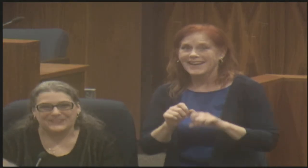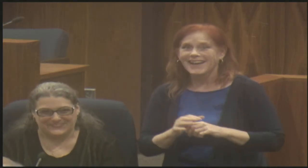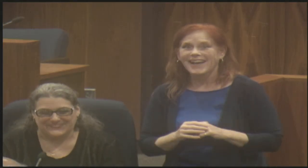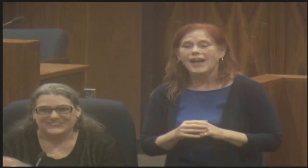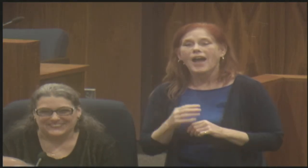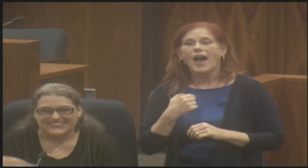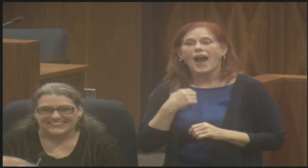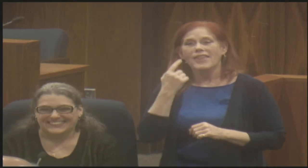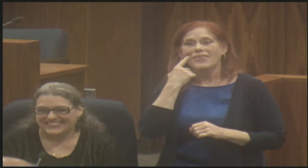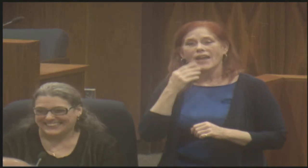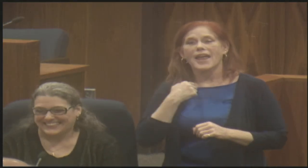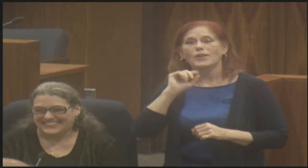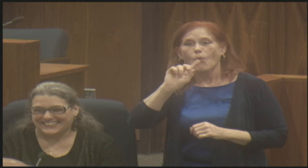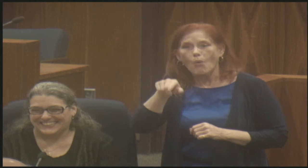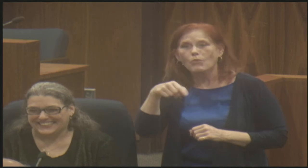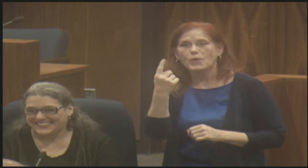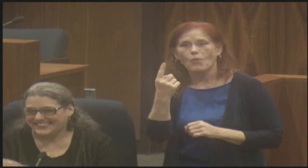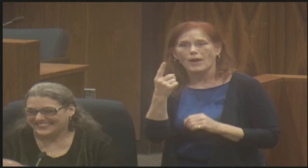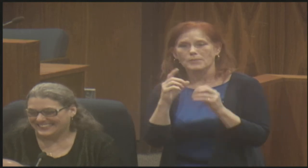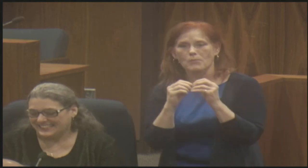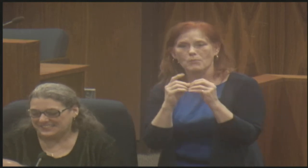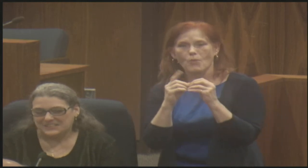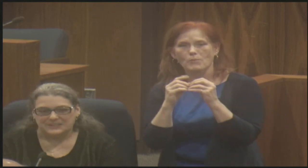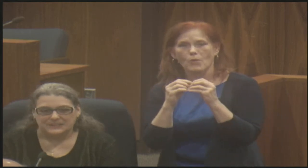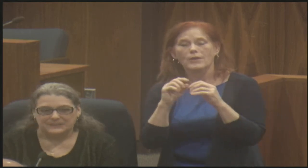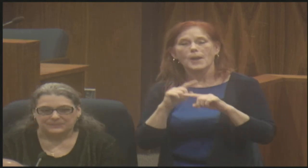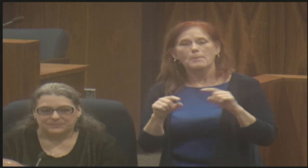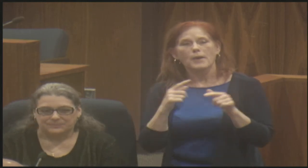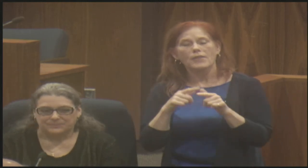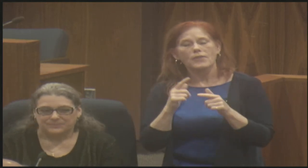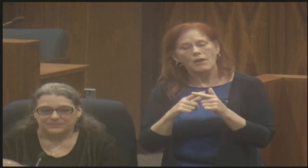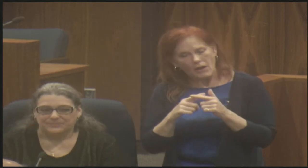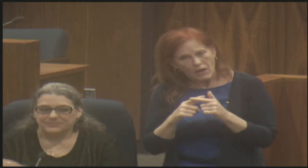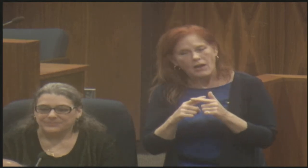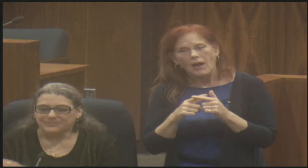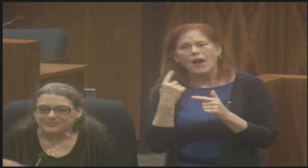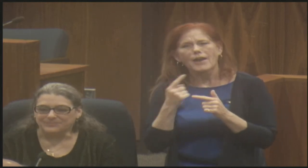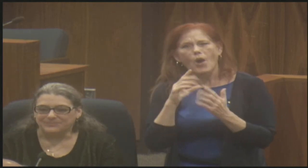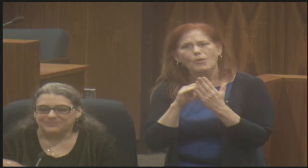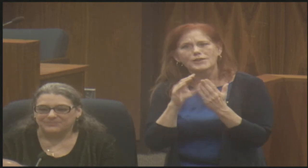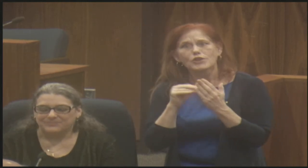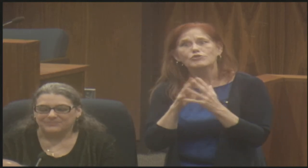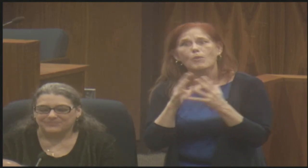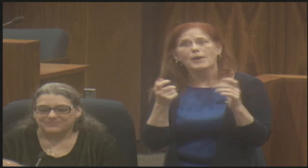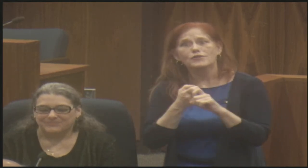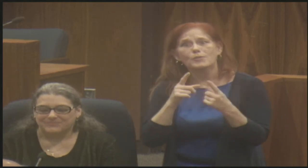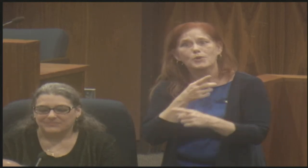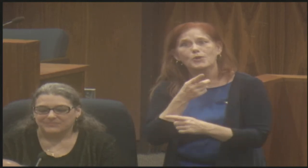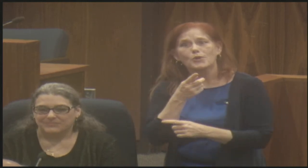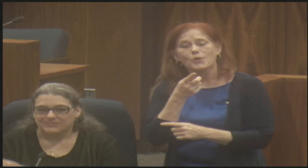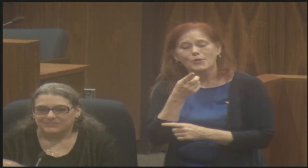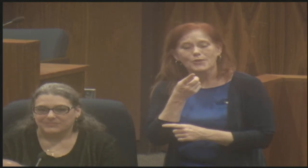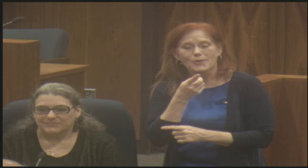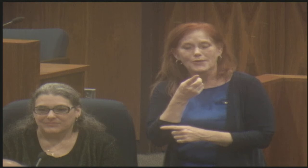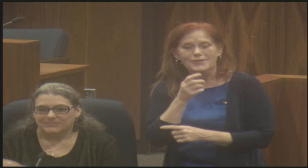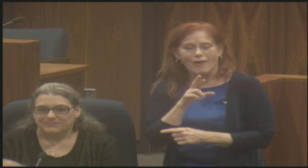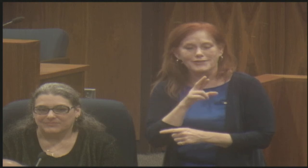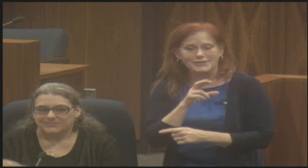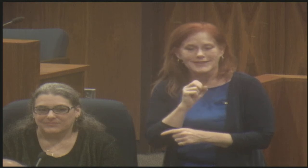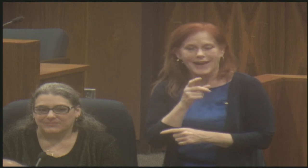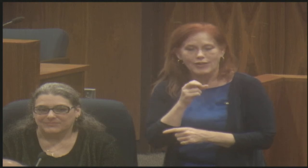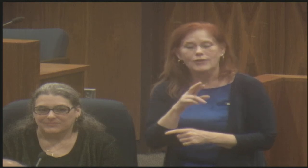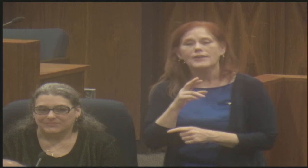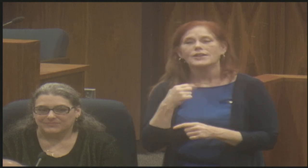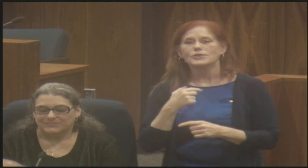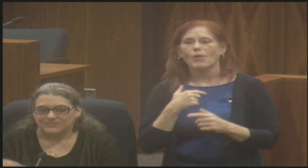I thought I only had one more, but then I'm just learning. I always learn so much from you, Dr. Seiler. Okay. So I'll just ask both of them.